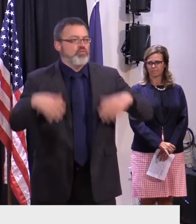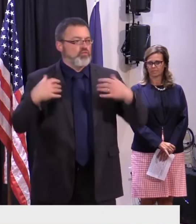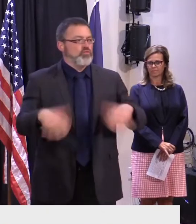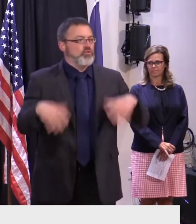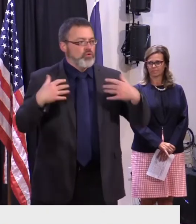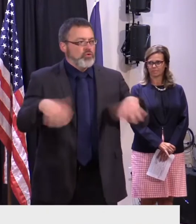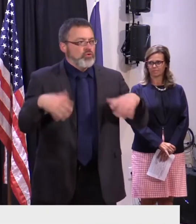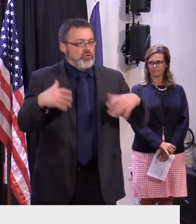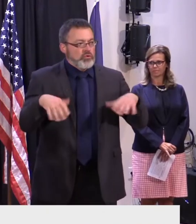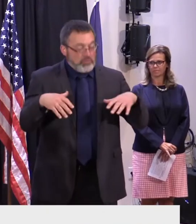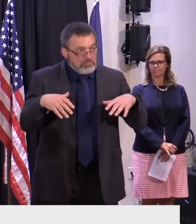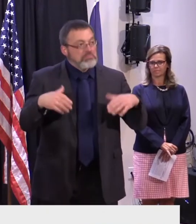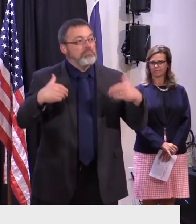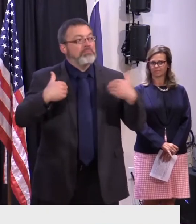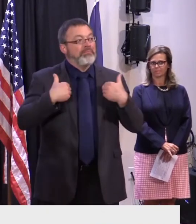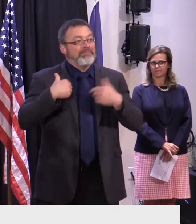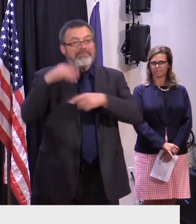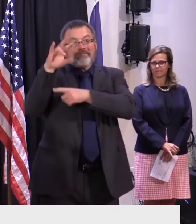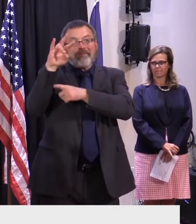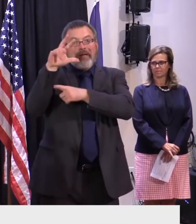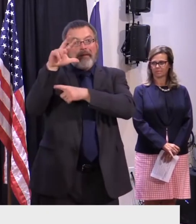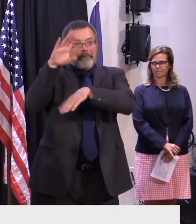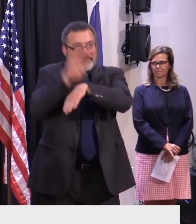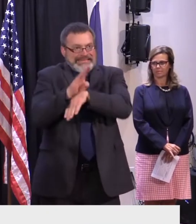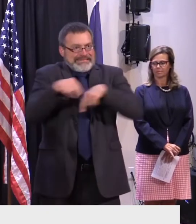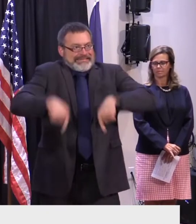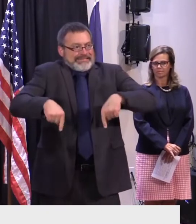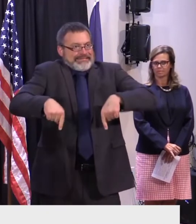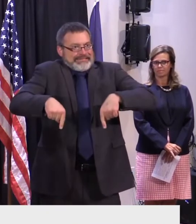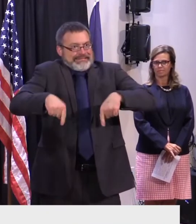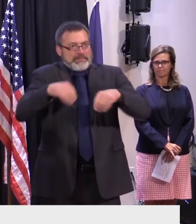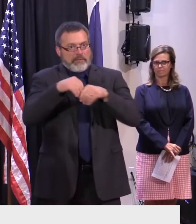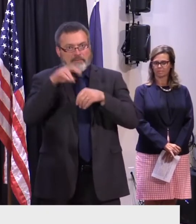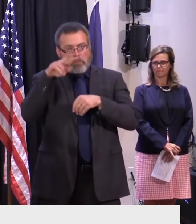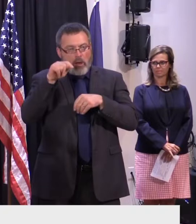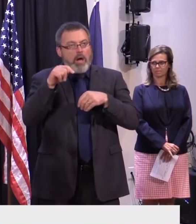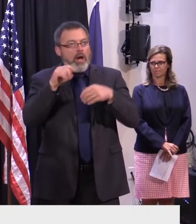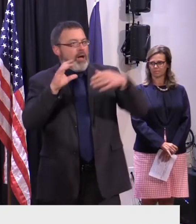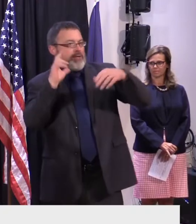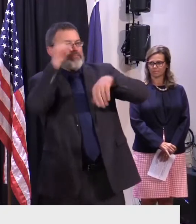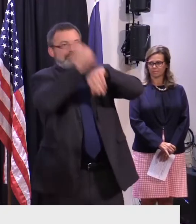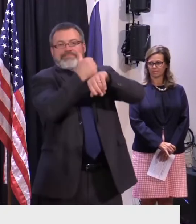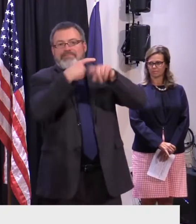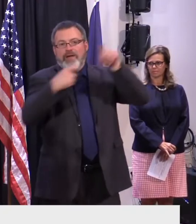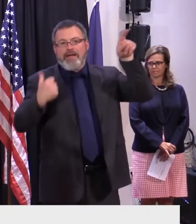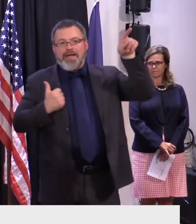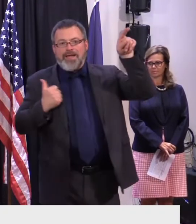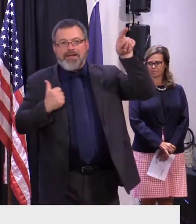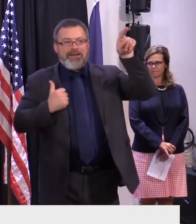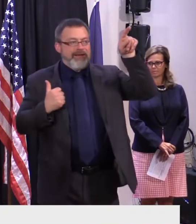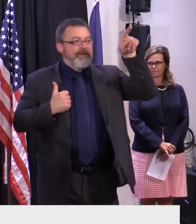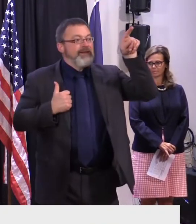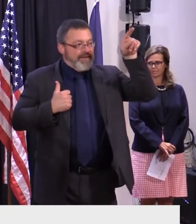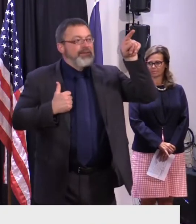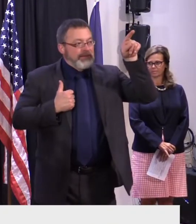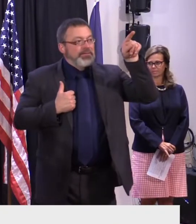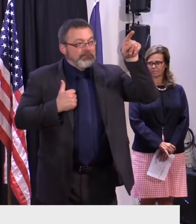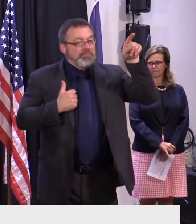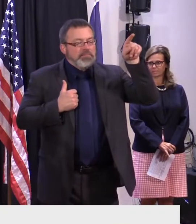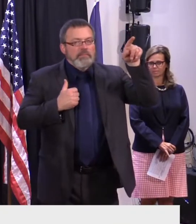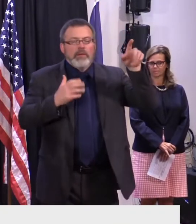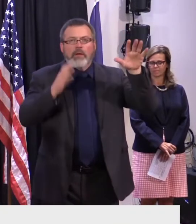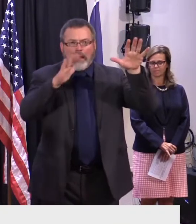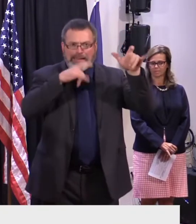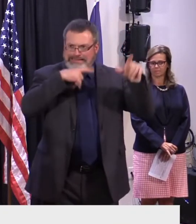employed nearly 3,000 people as of 2021. And let's not forget that tourism also